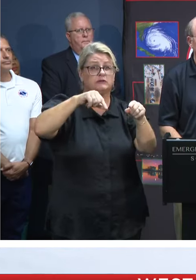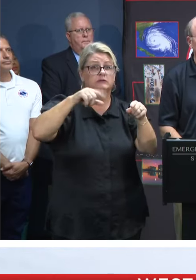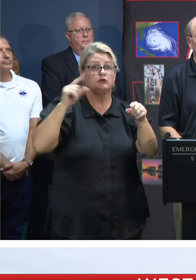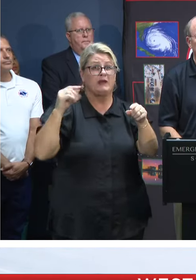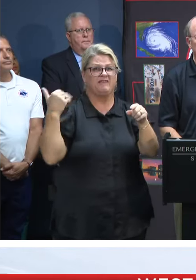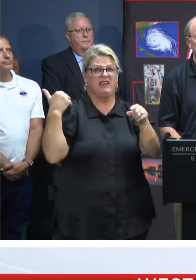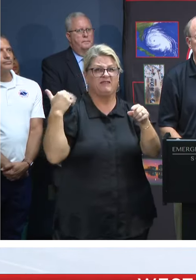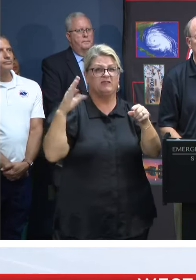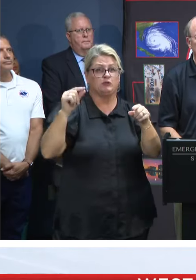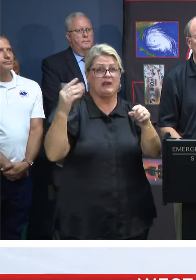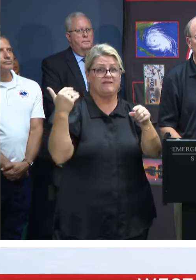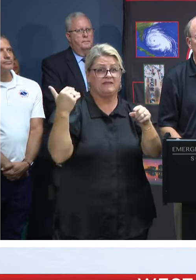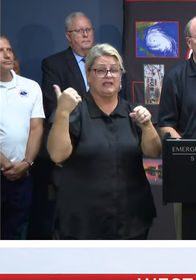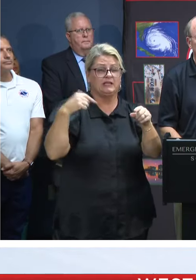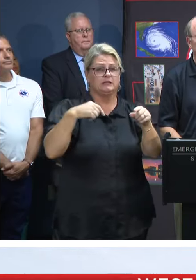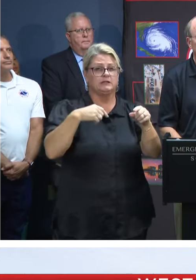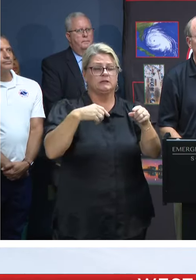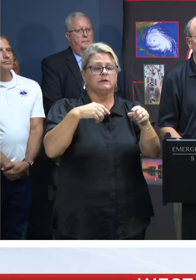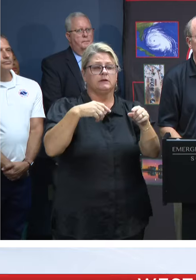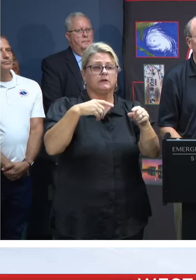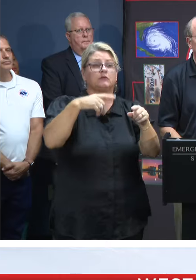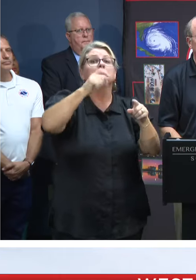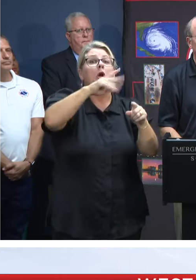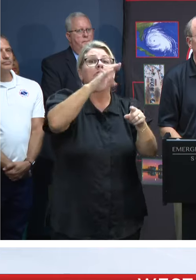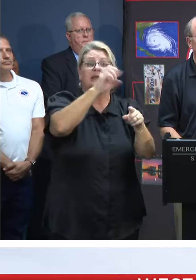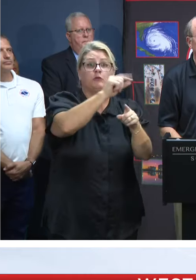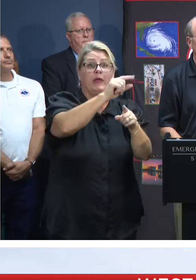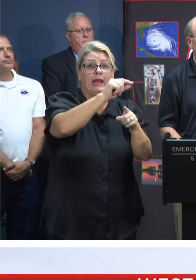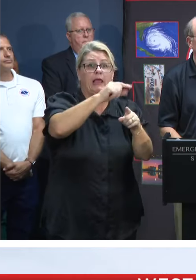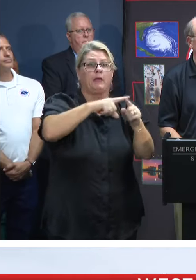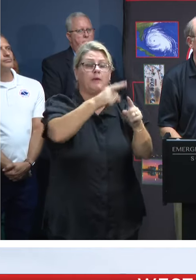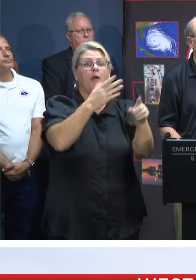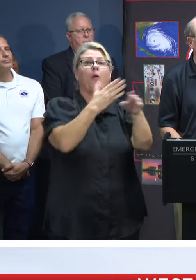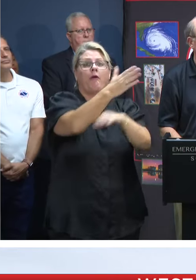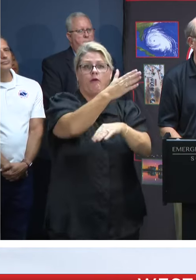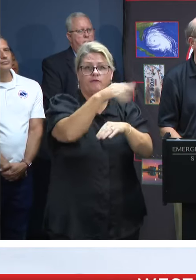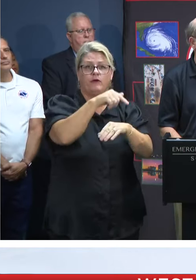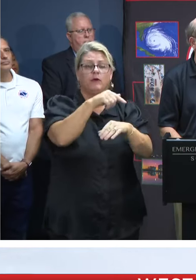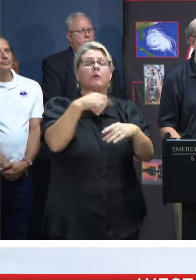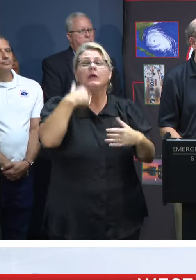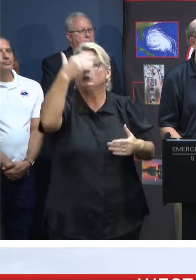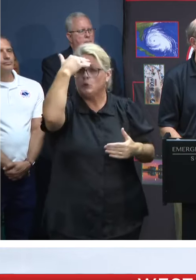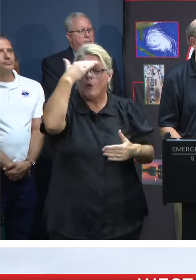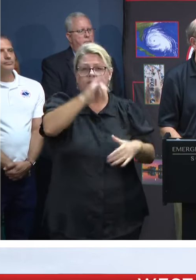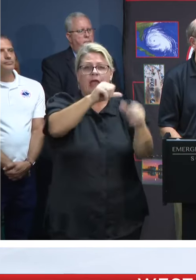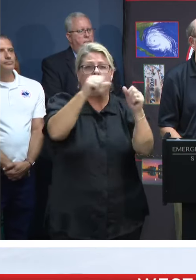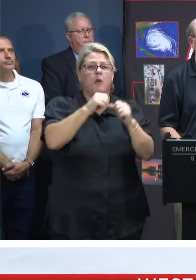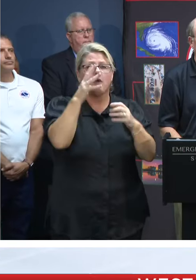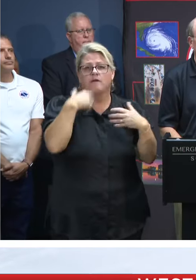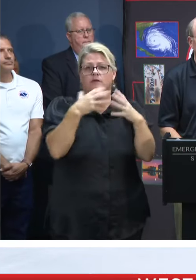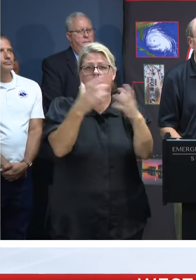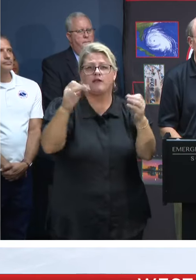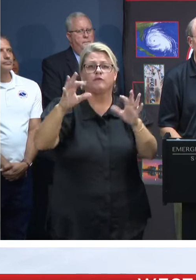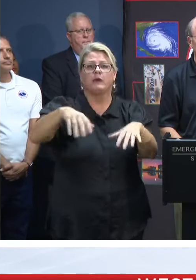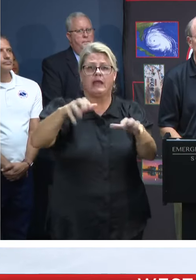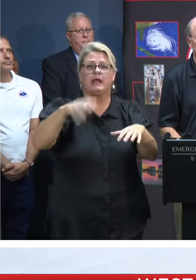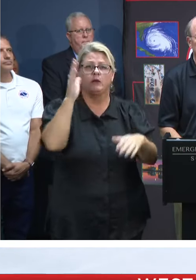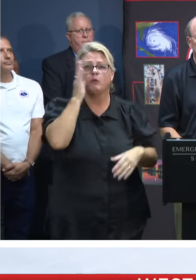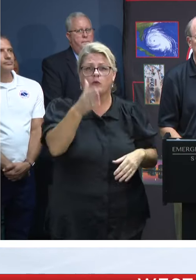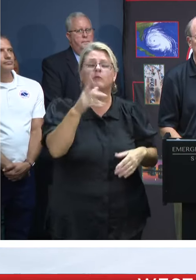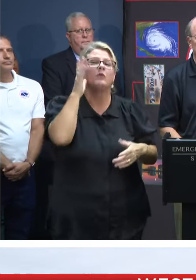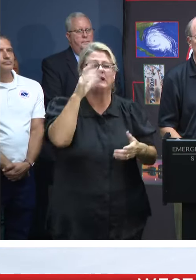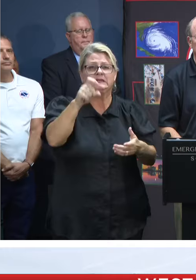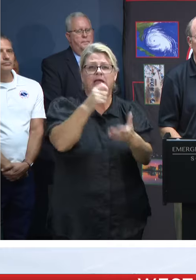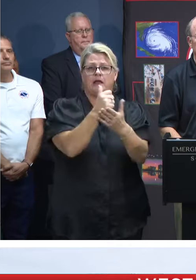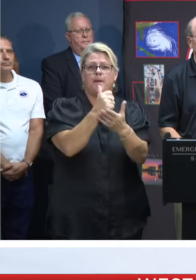lines of about 20 inches on that. But certainly that area down in there is going to receive a lot of rain and is probably going to need some